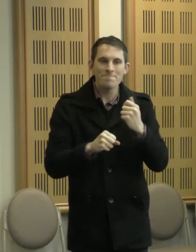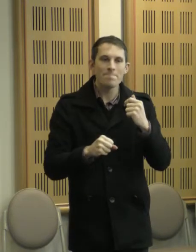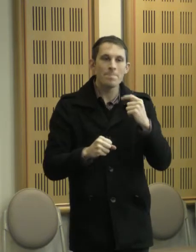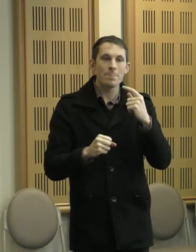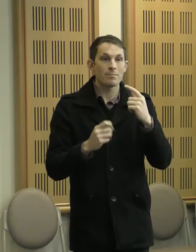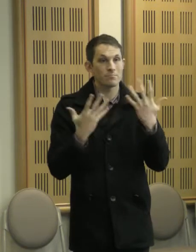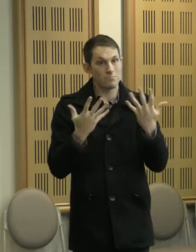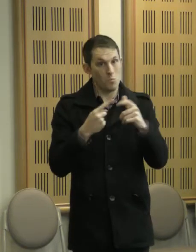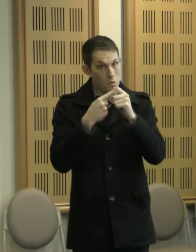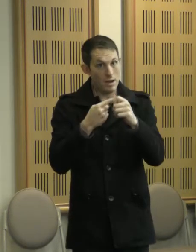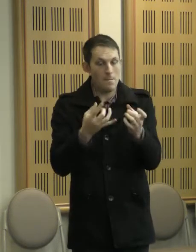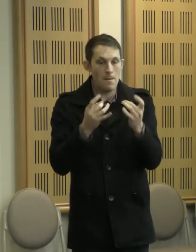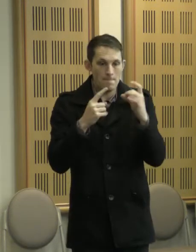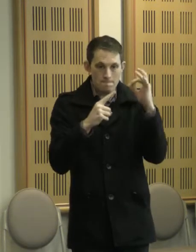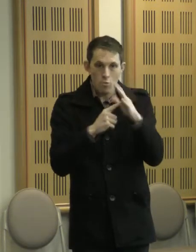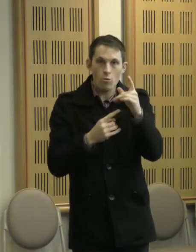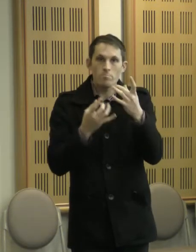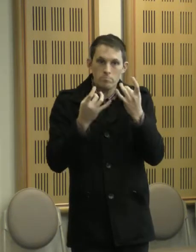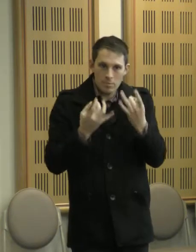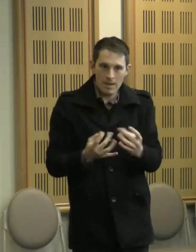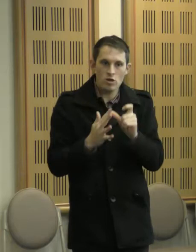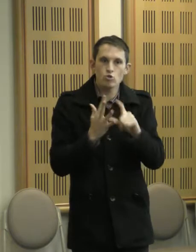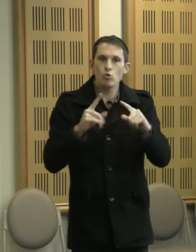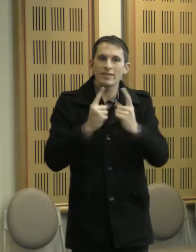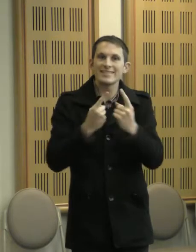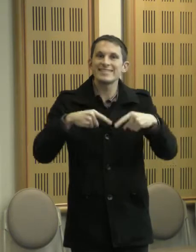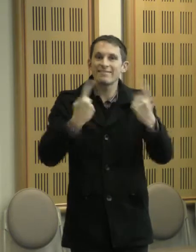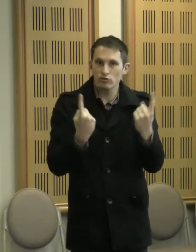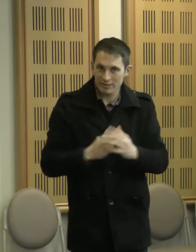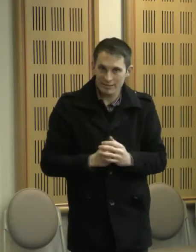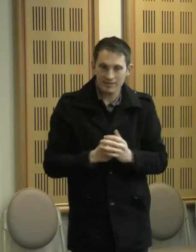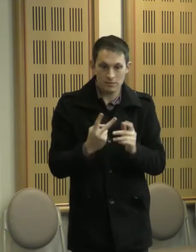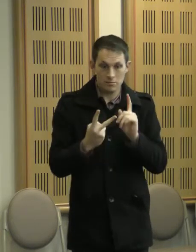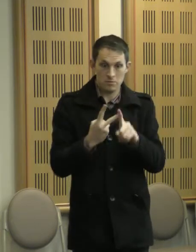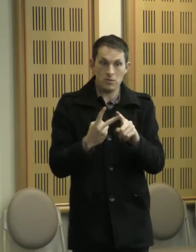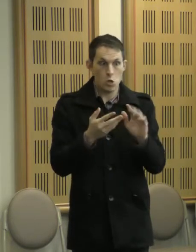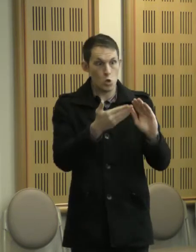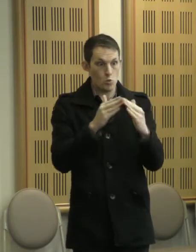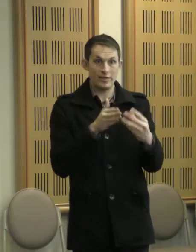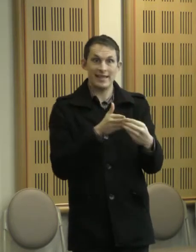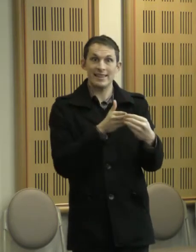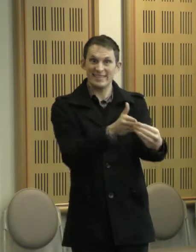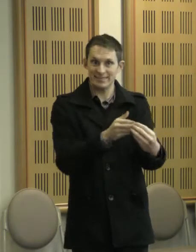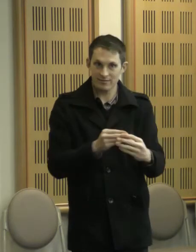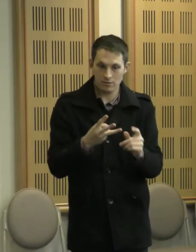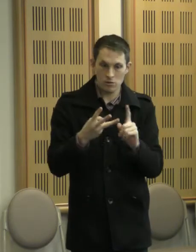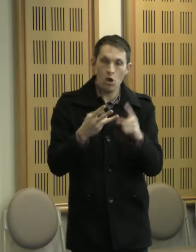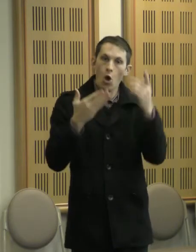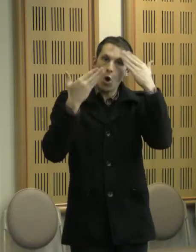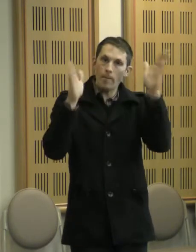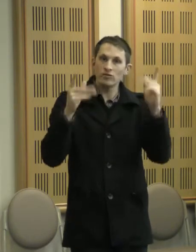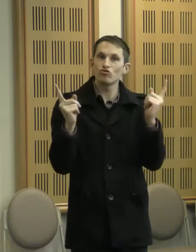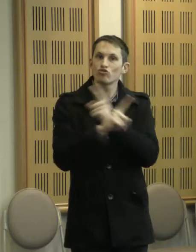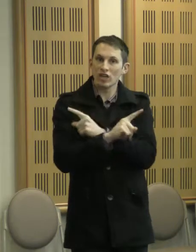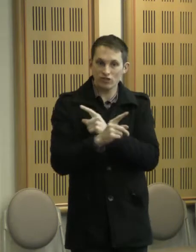do things differently in our experience. Be led by community. Be open to change. Be